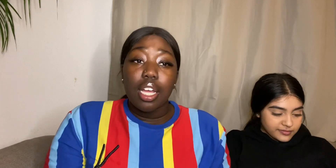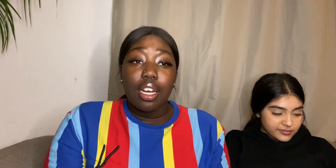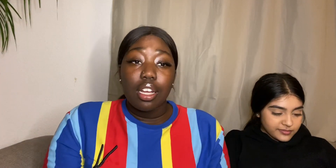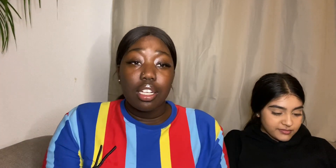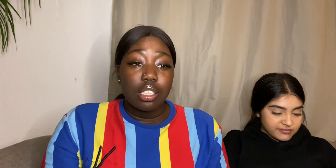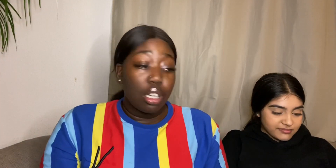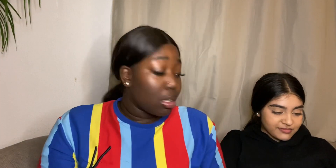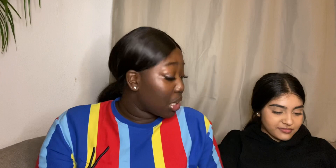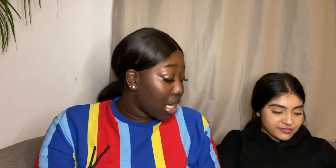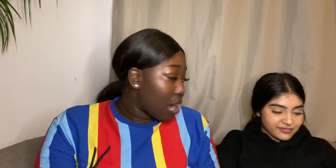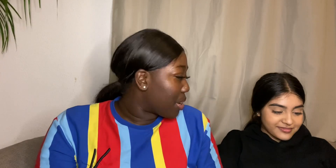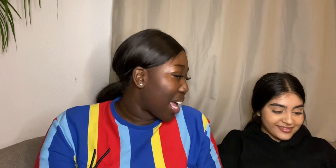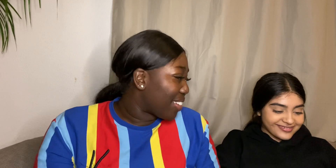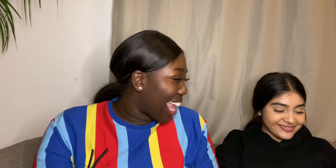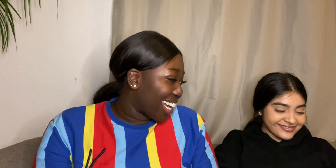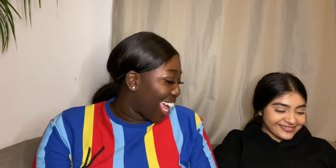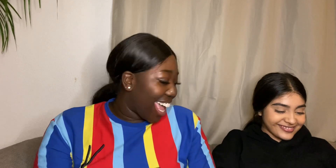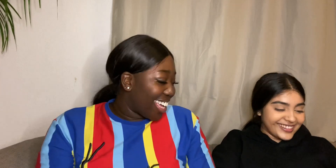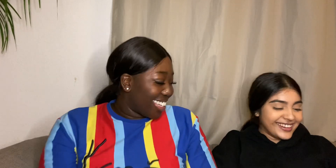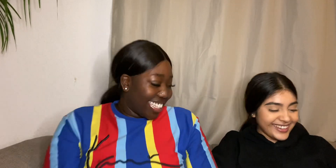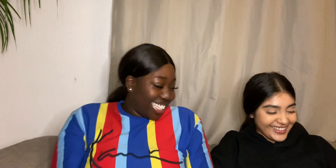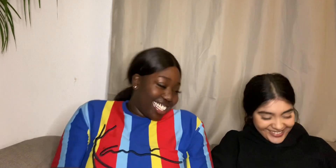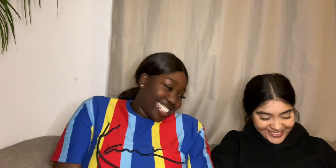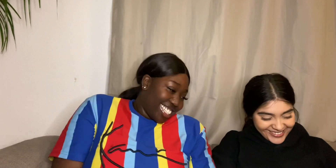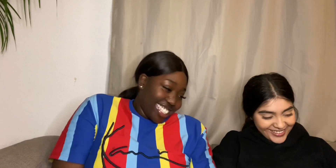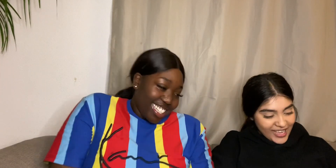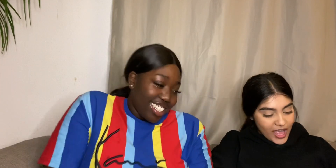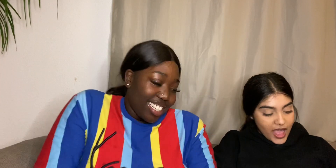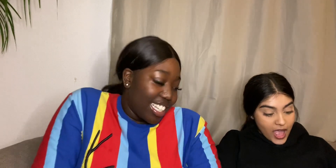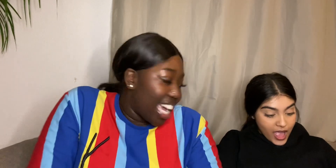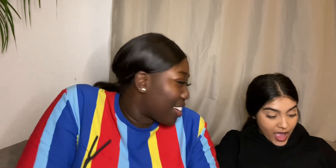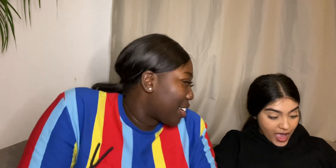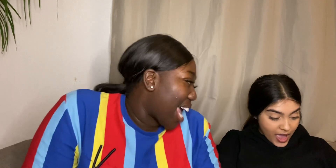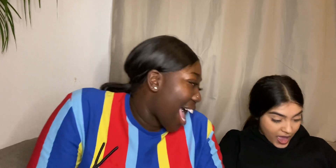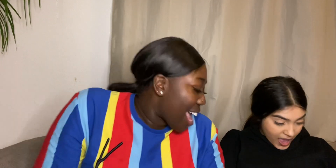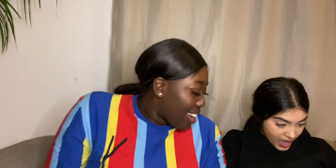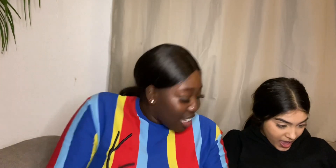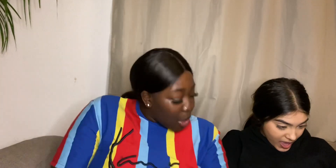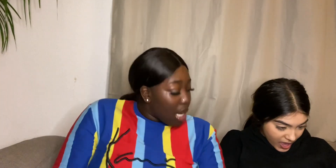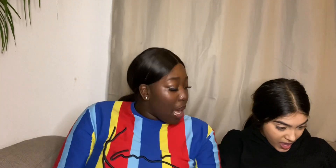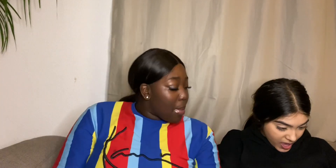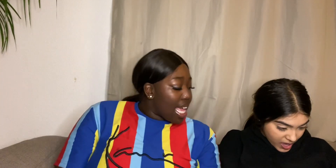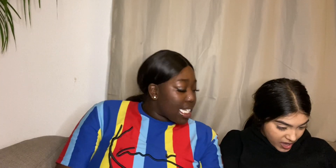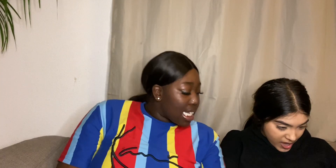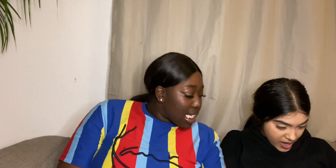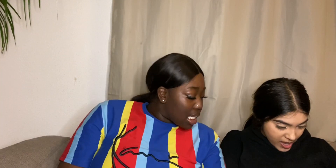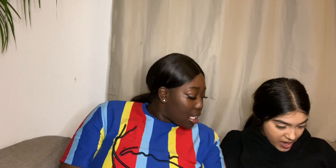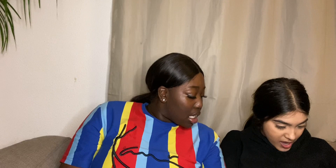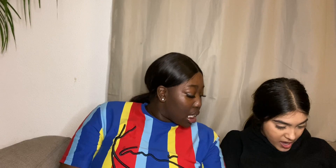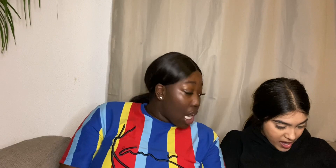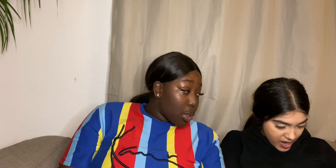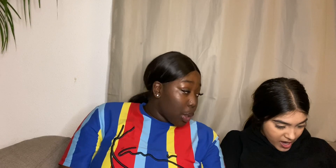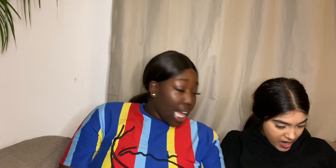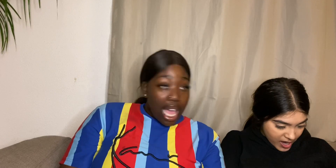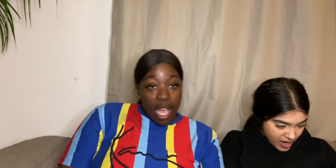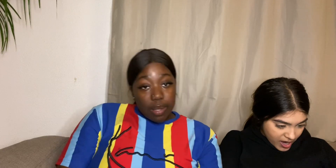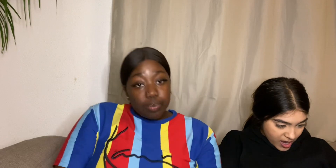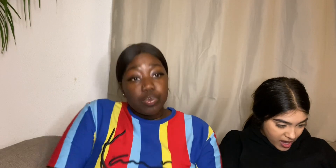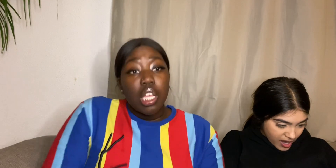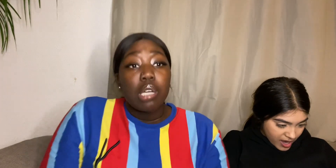Don't Don't look at me like that Don't do that You hear my business Don't do that But